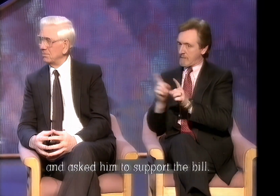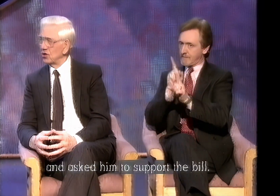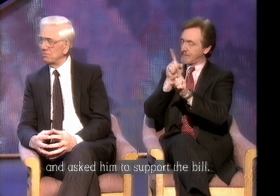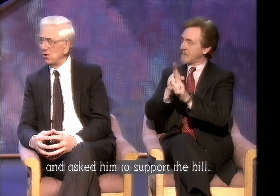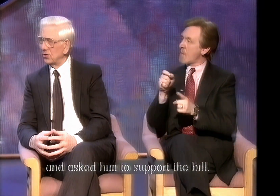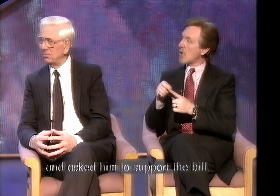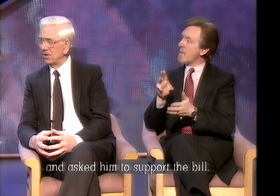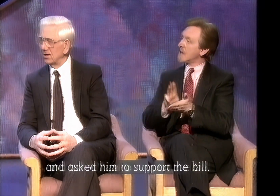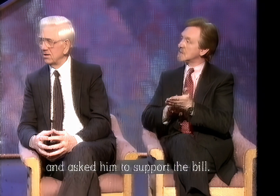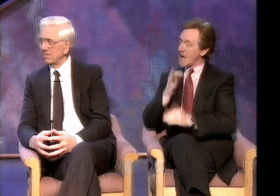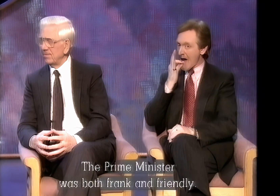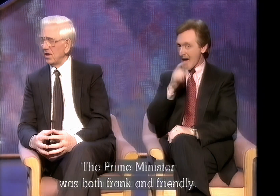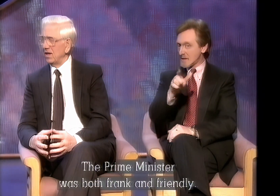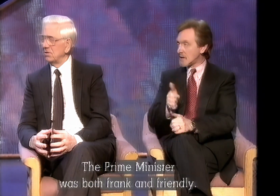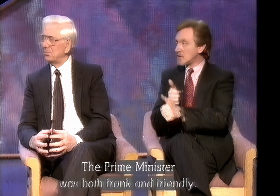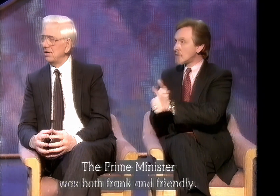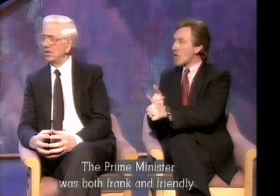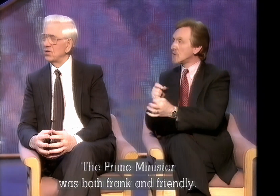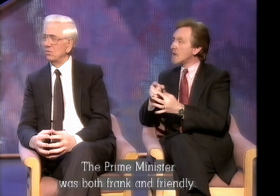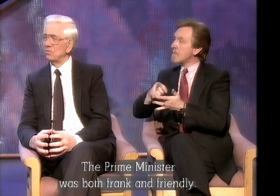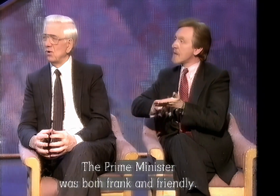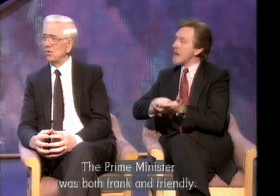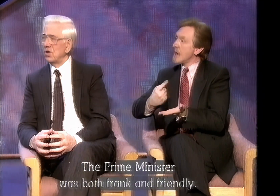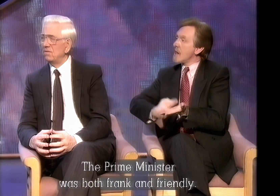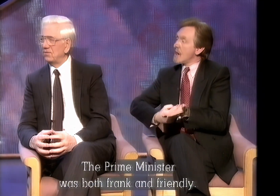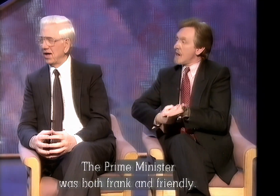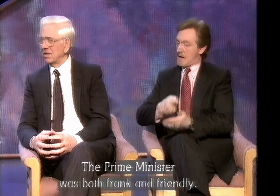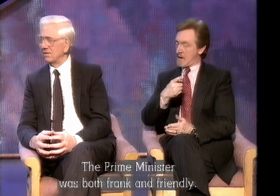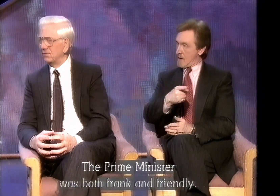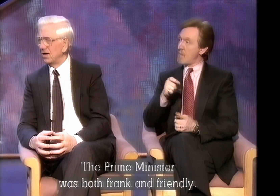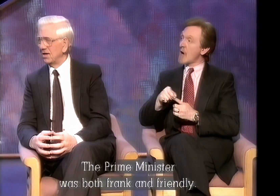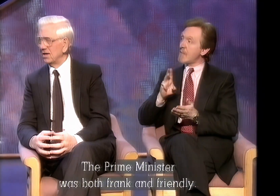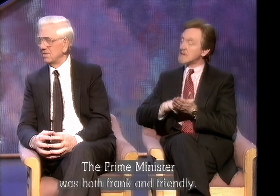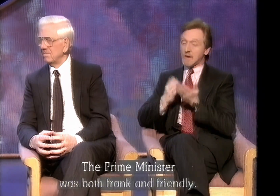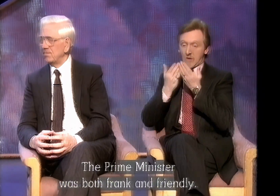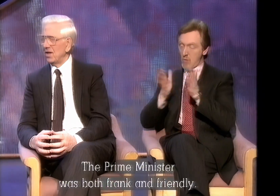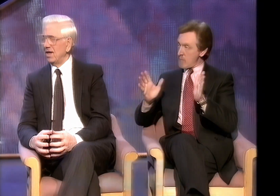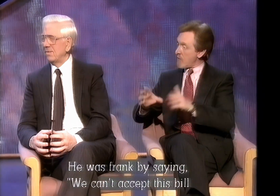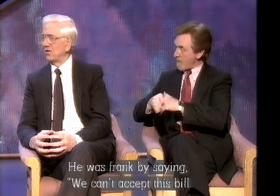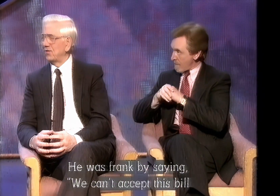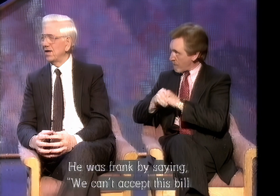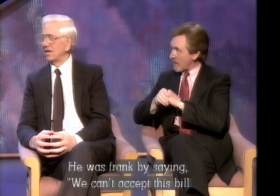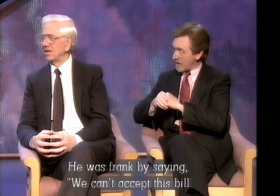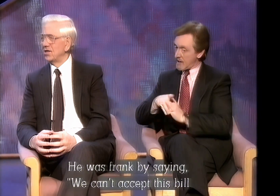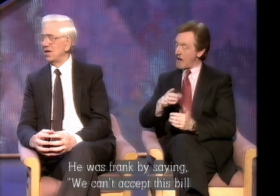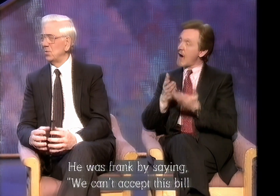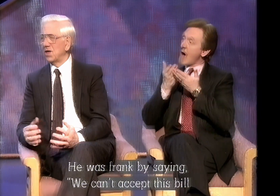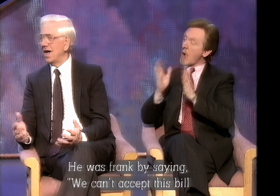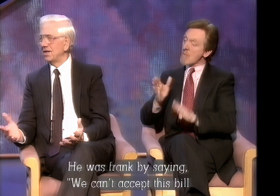to support the bill. And the Prime Minister was both frank and friendly. He was frank and he said we can't